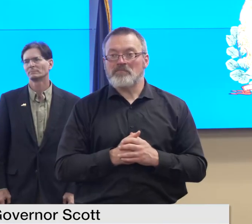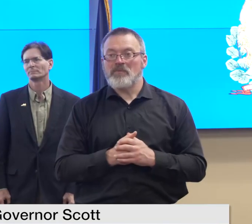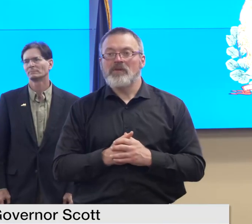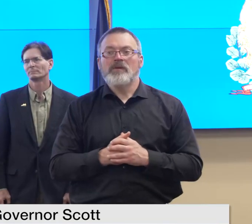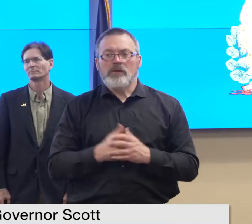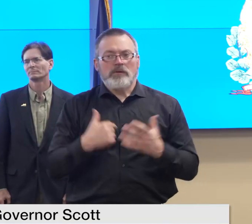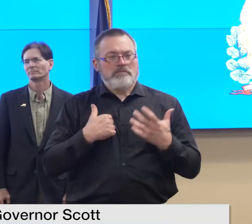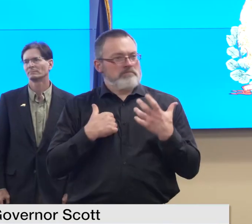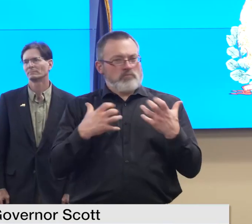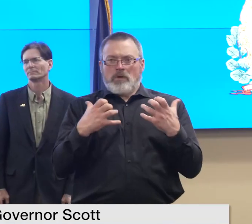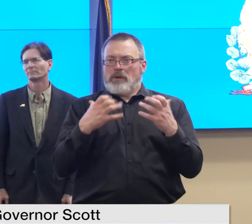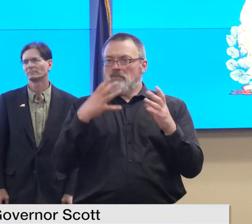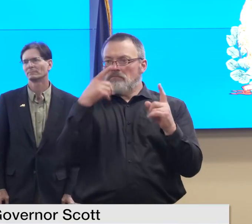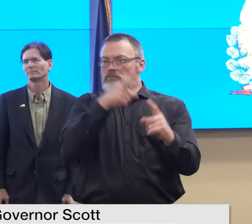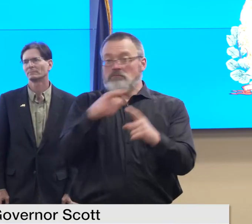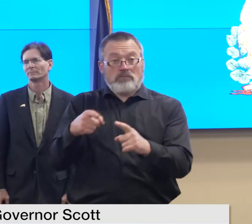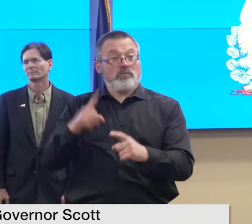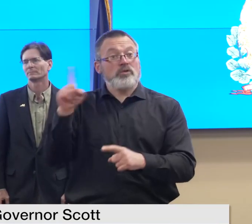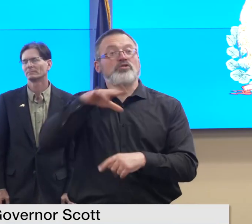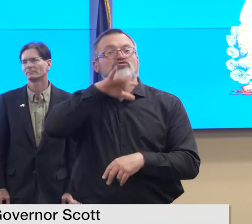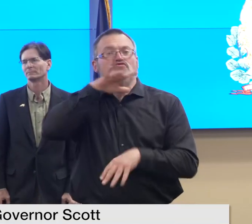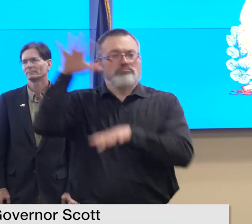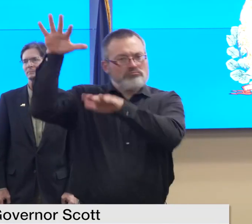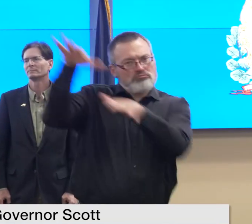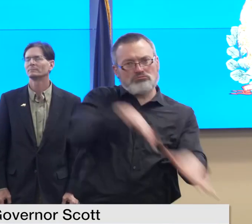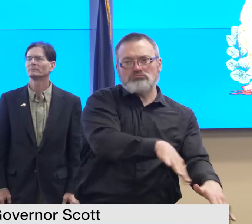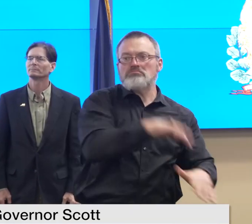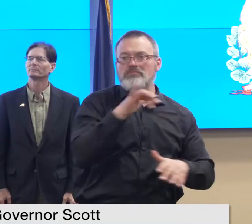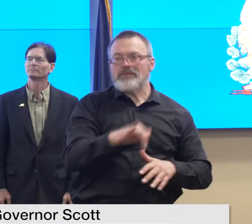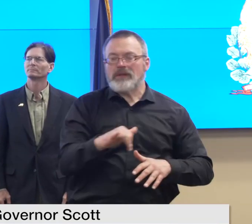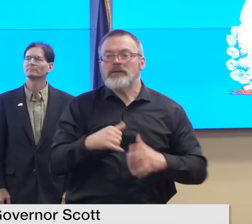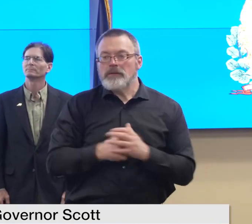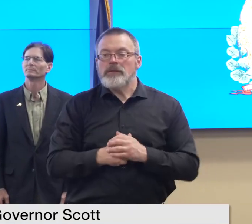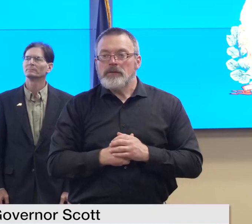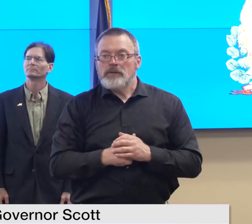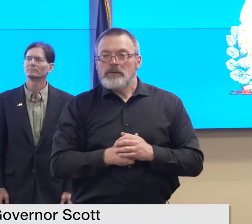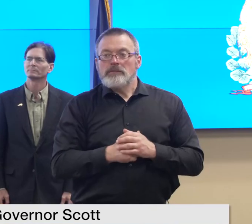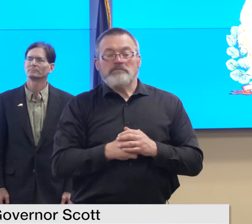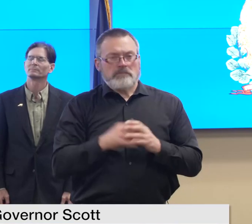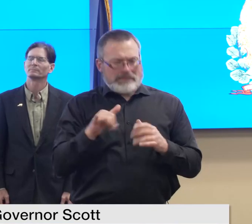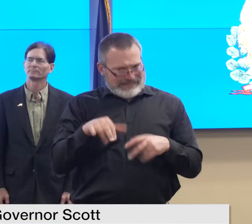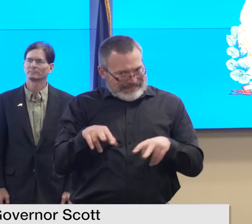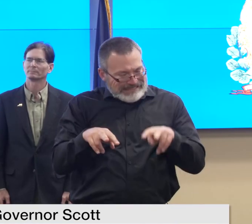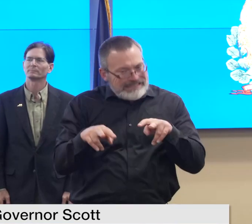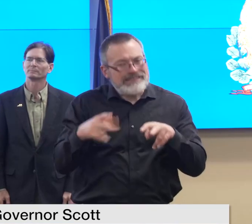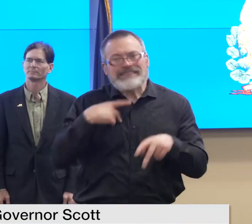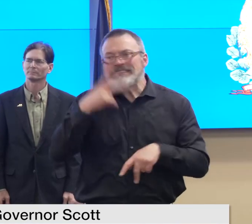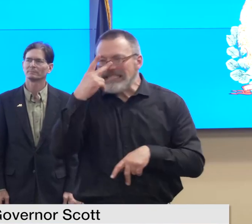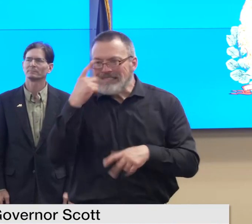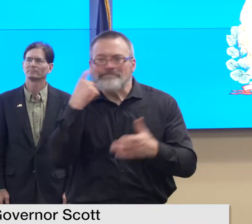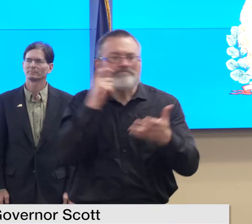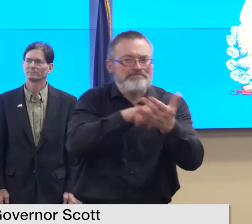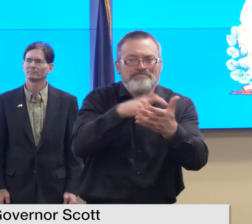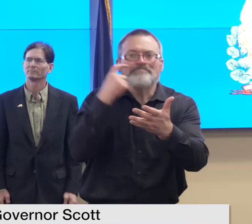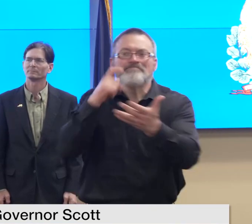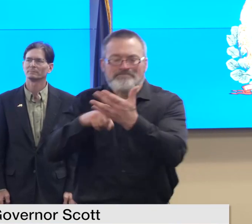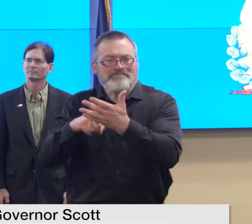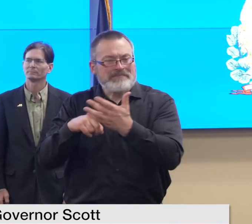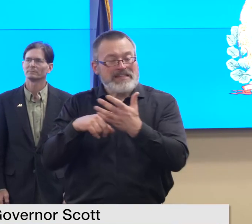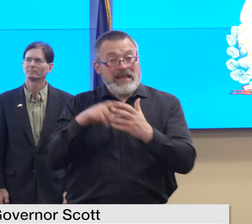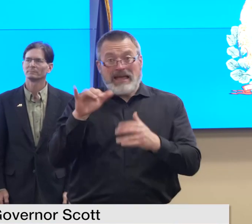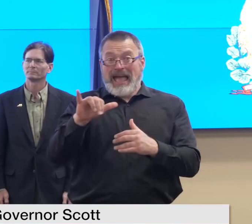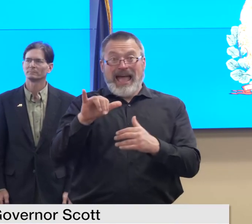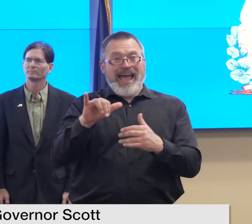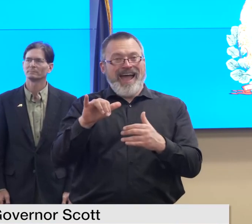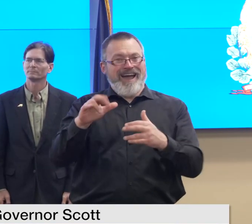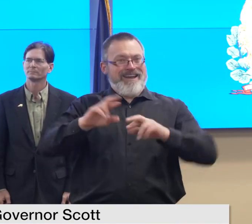landslides starting by acknowledging that landslide hazards can be very difficult to predict unlike floods there